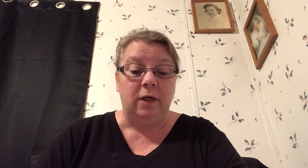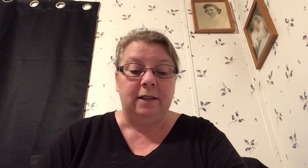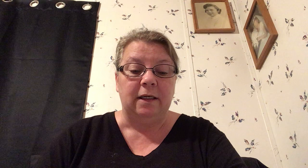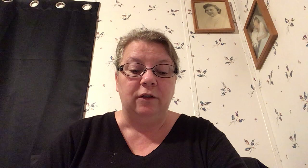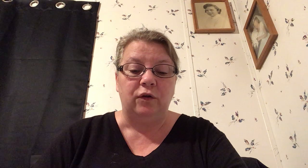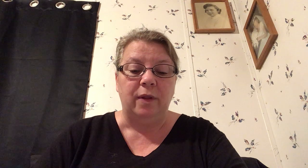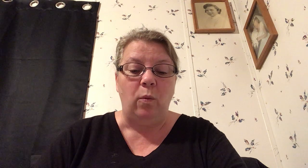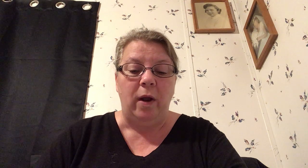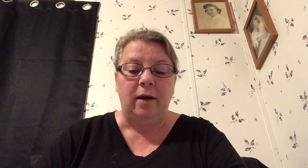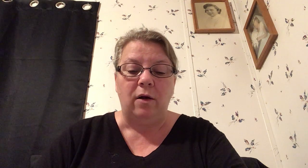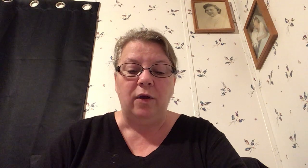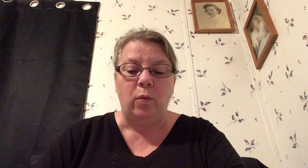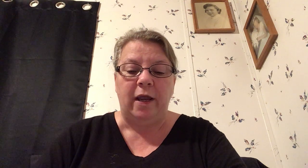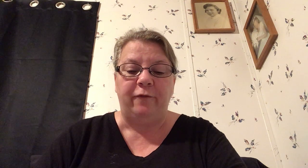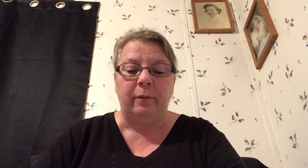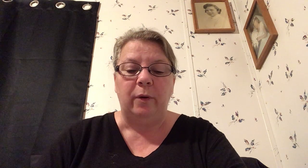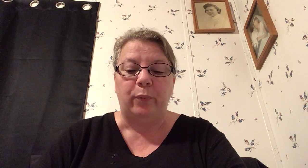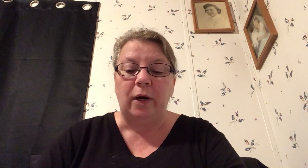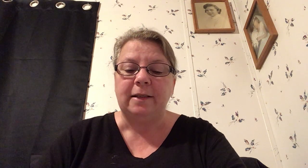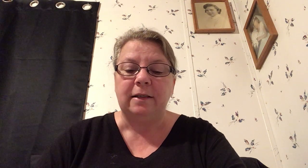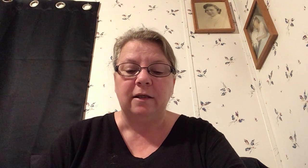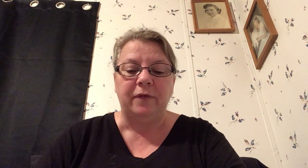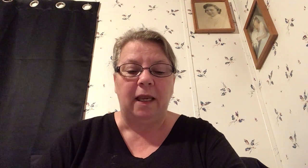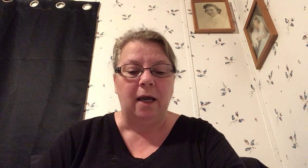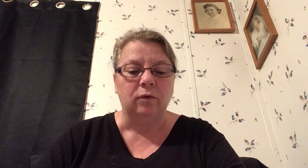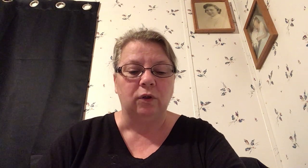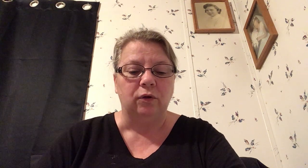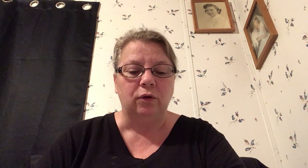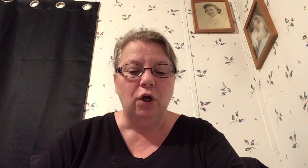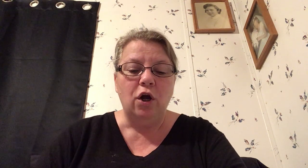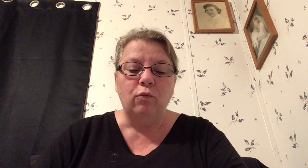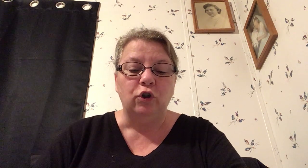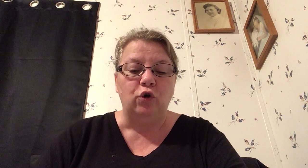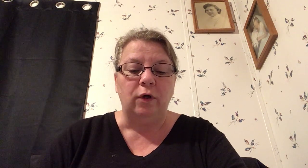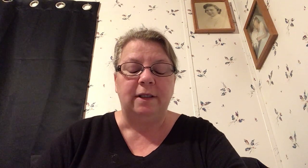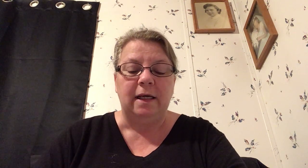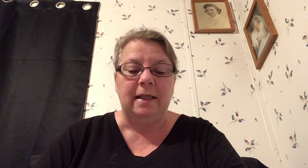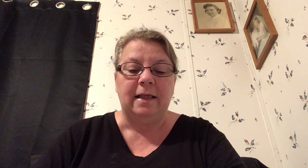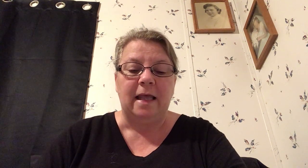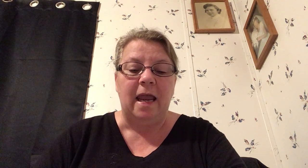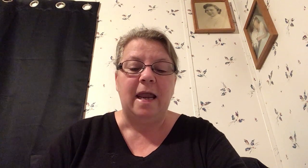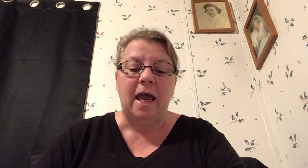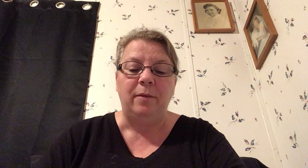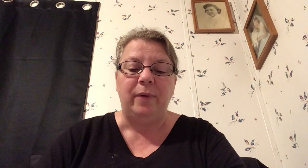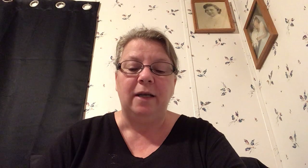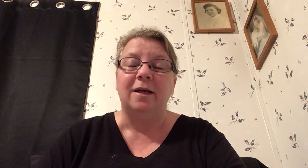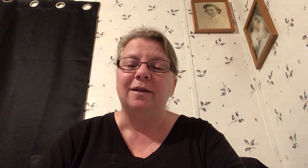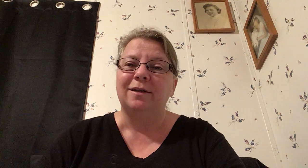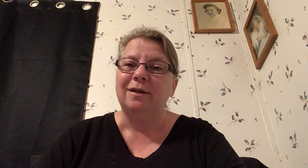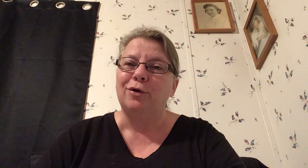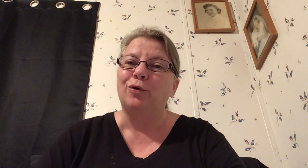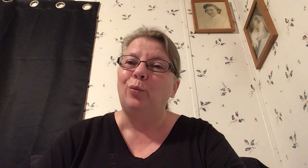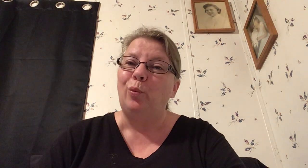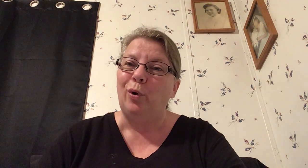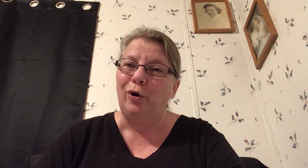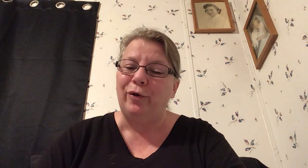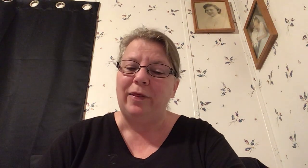says so they went on their way from the presence of the council rejoicing that they had been considered worthy